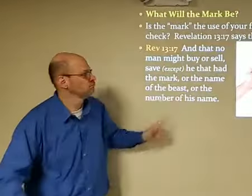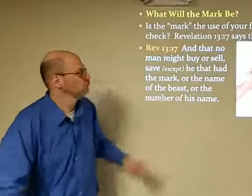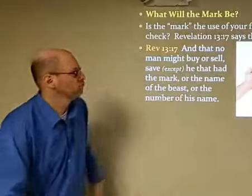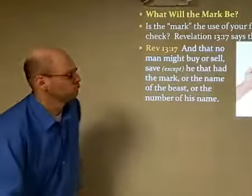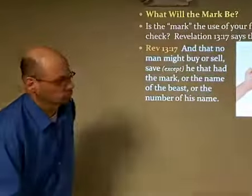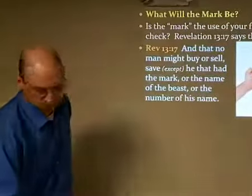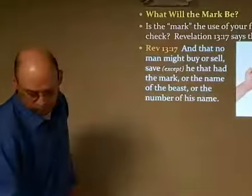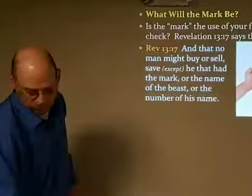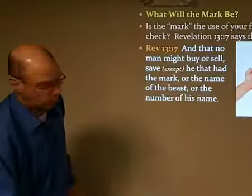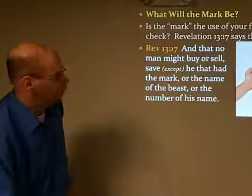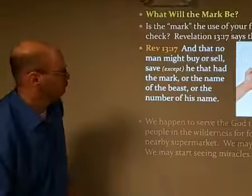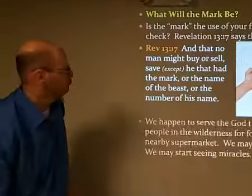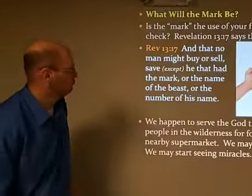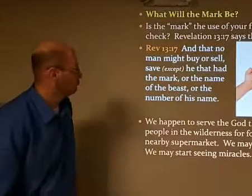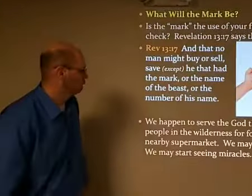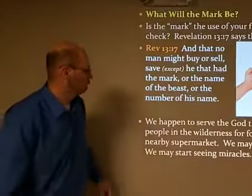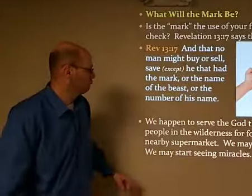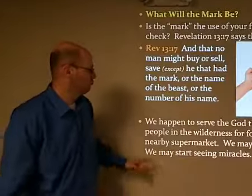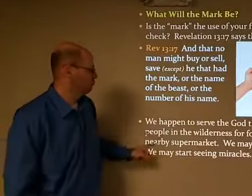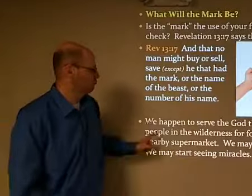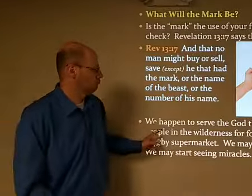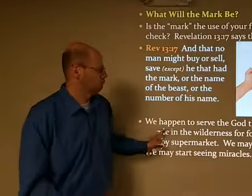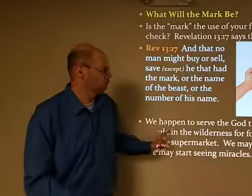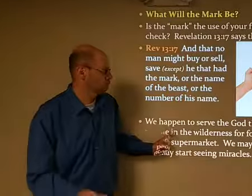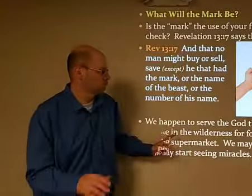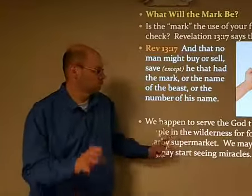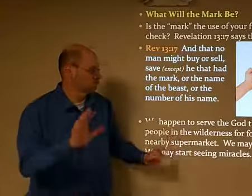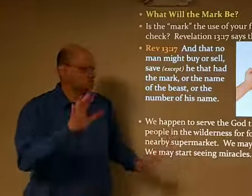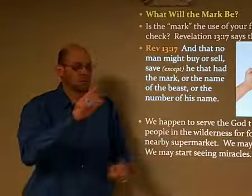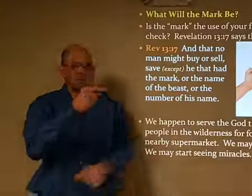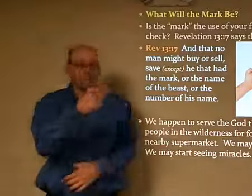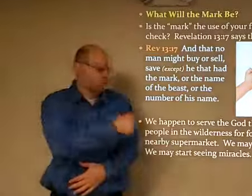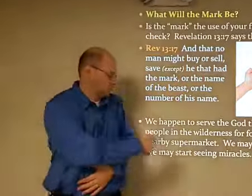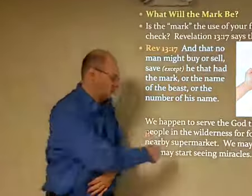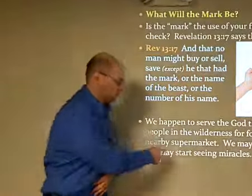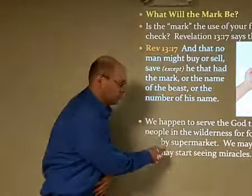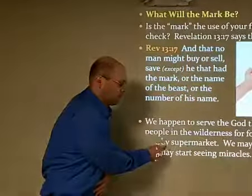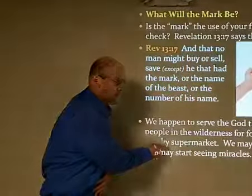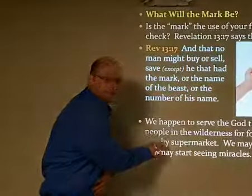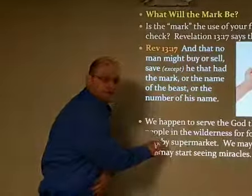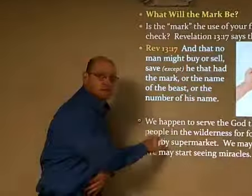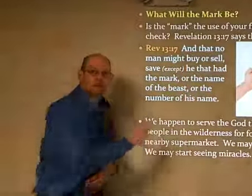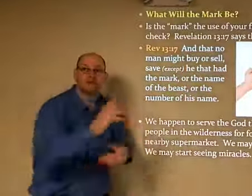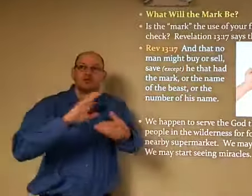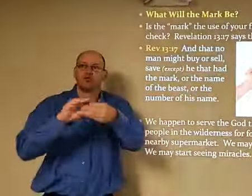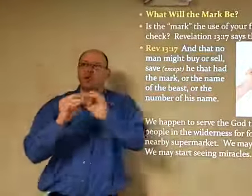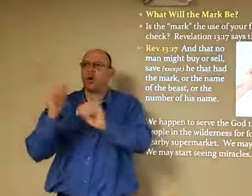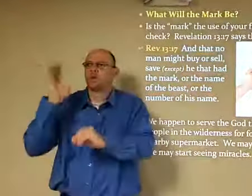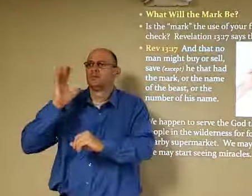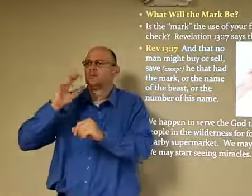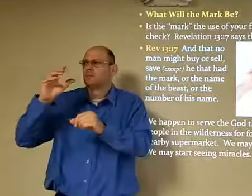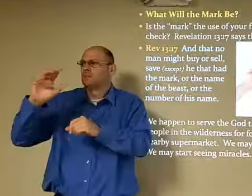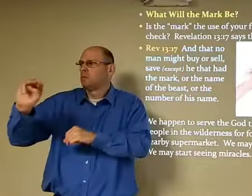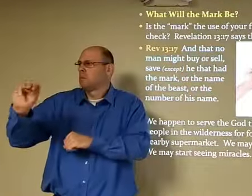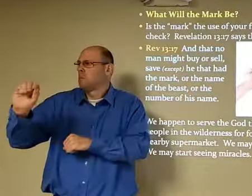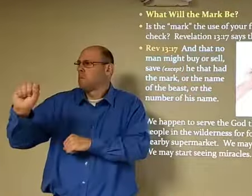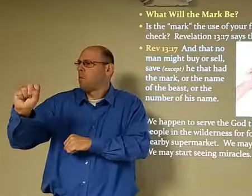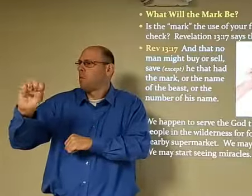it's either or no mark no sales what that picture says I'm gonna share with you a